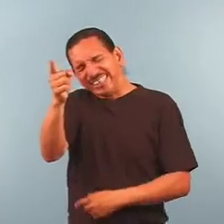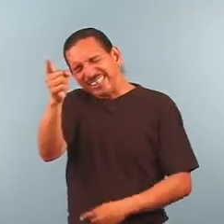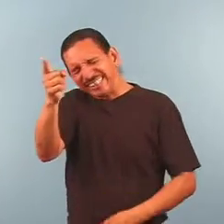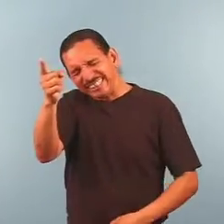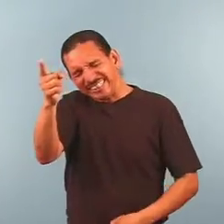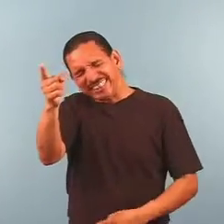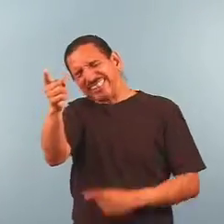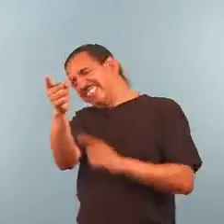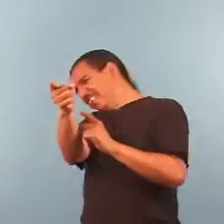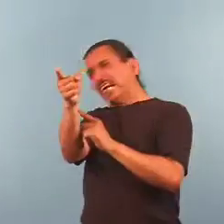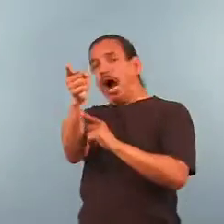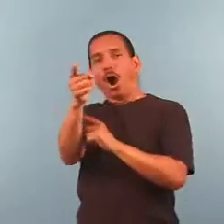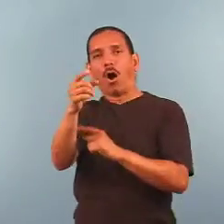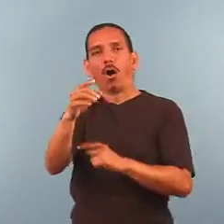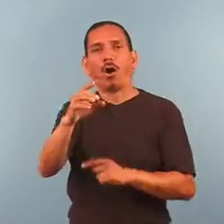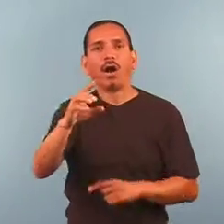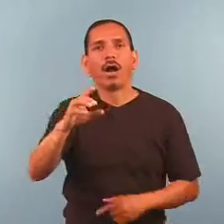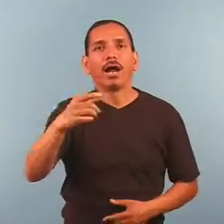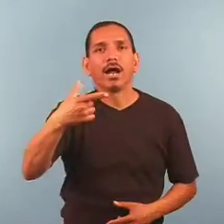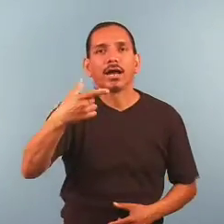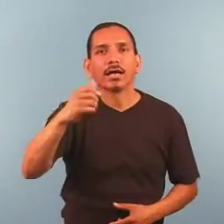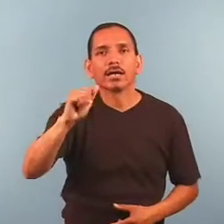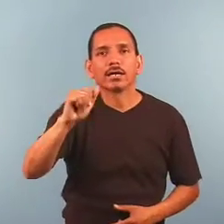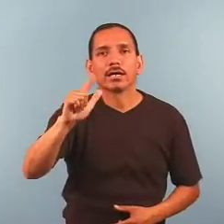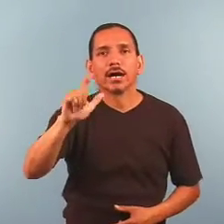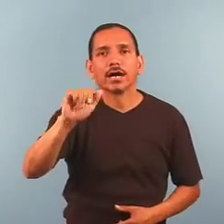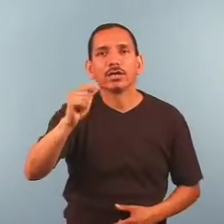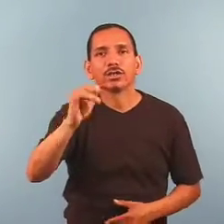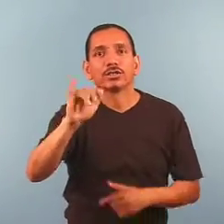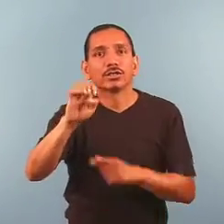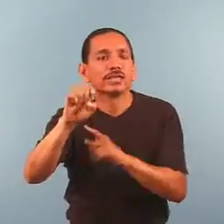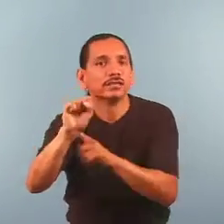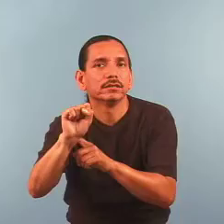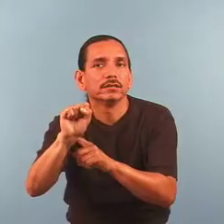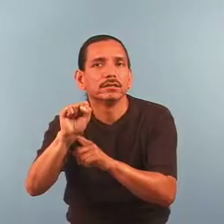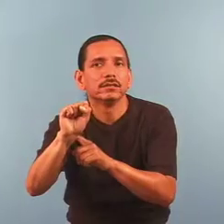Our distant galaxies Our